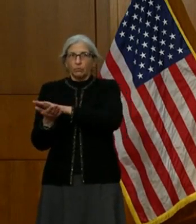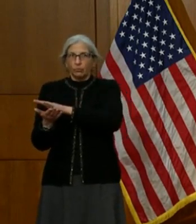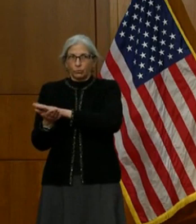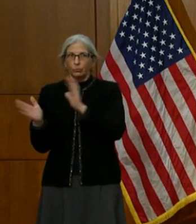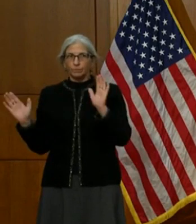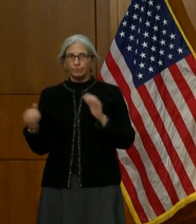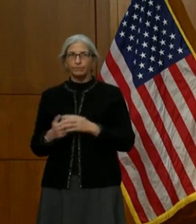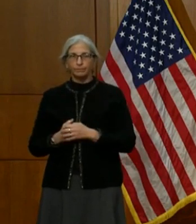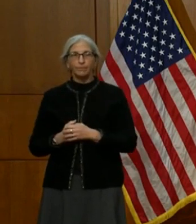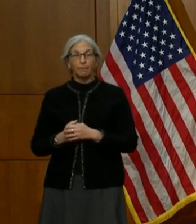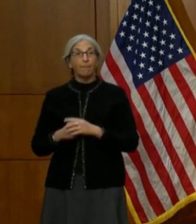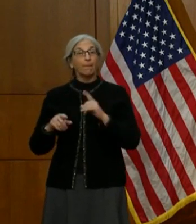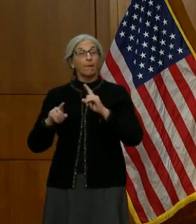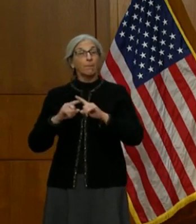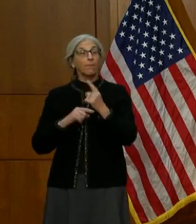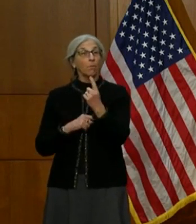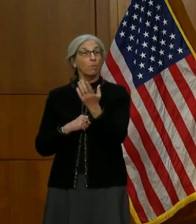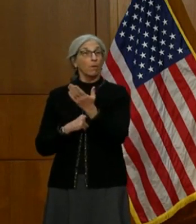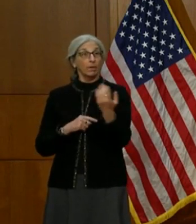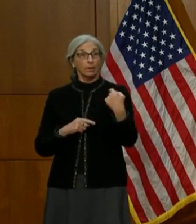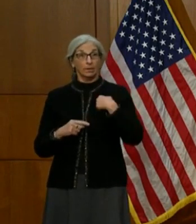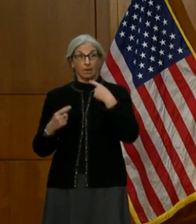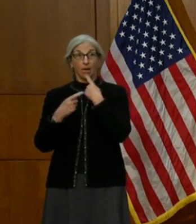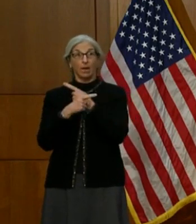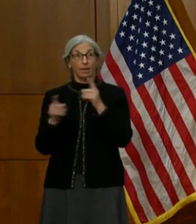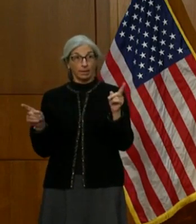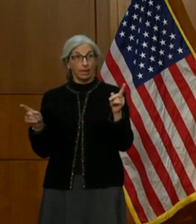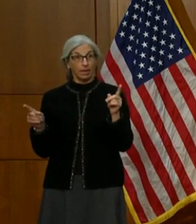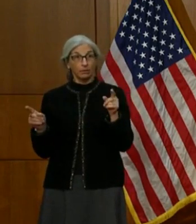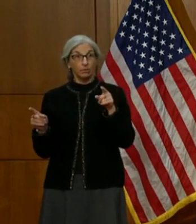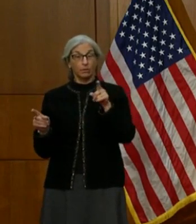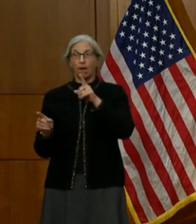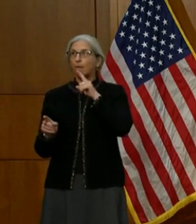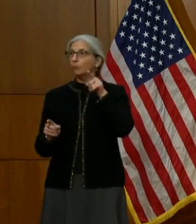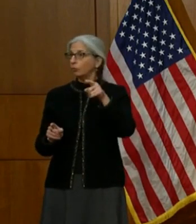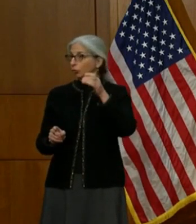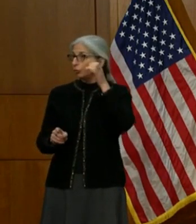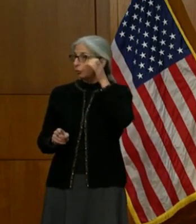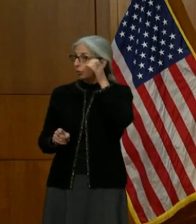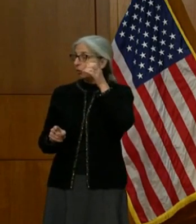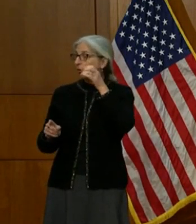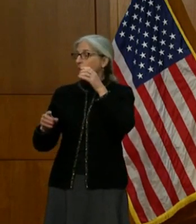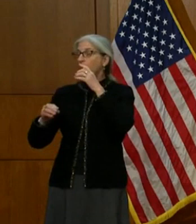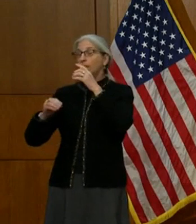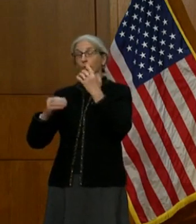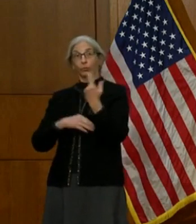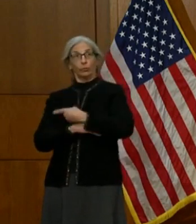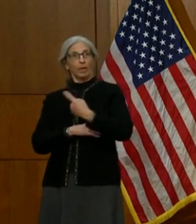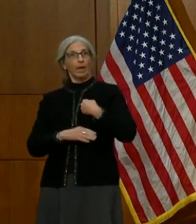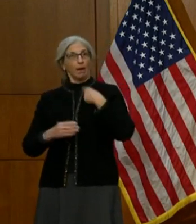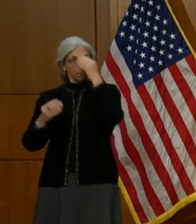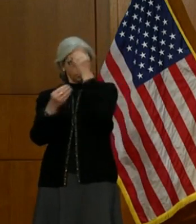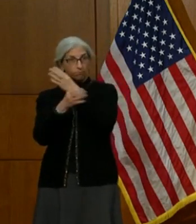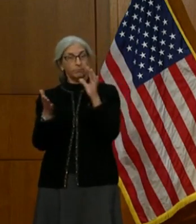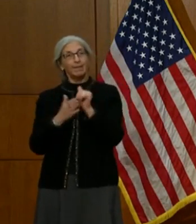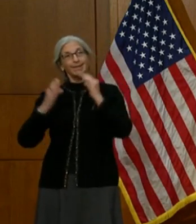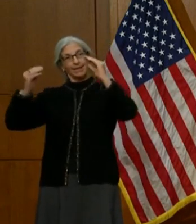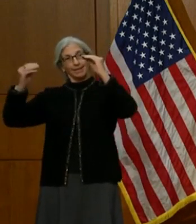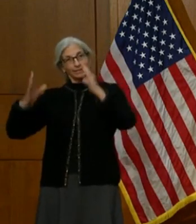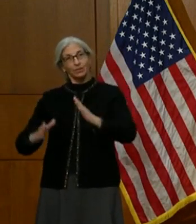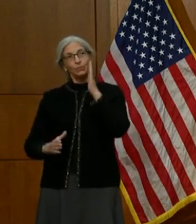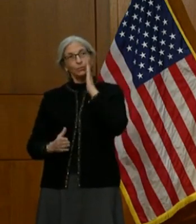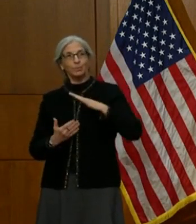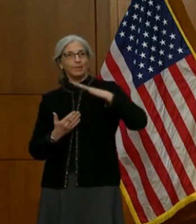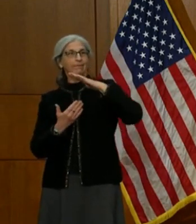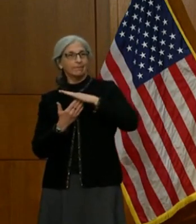expeditious. One of the things that I announced, as you probably heard today, is that teachers are going to be a top priority. We want